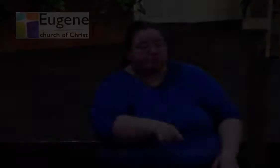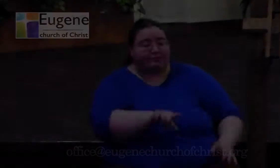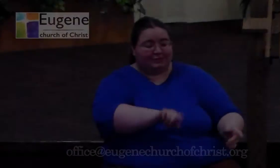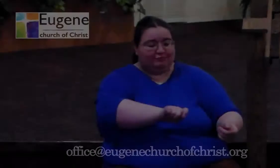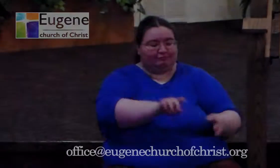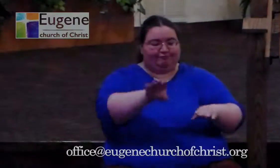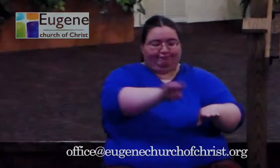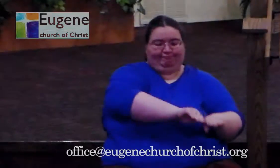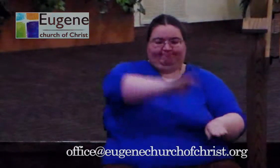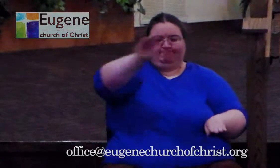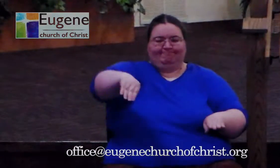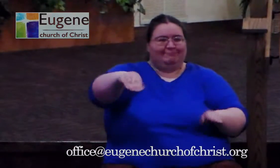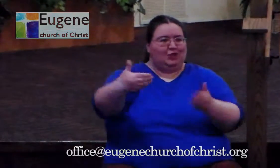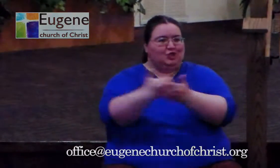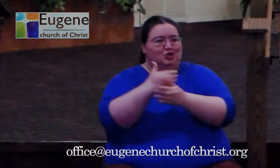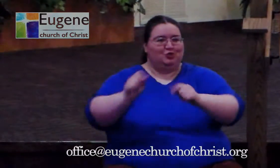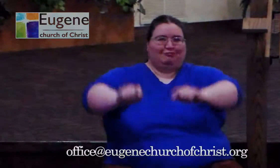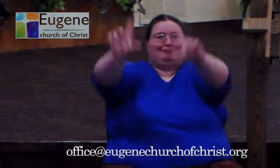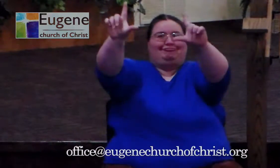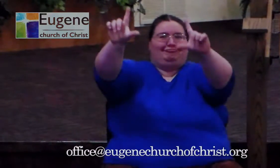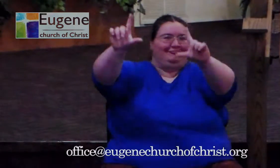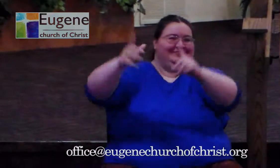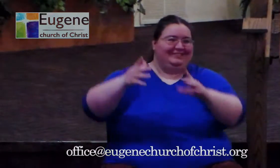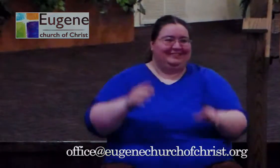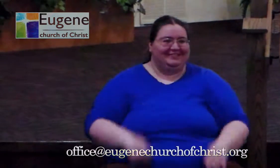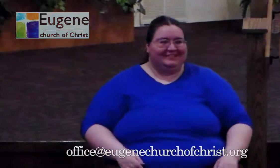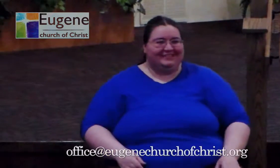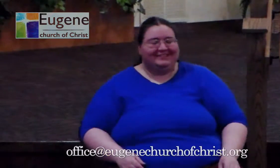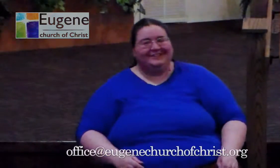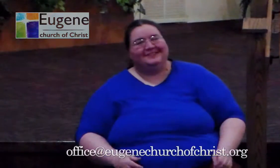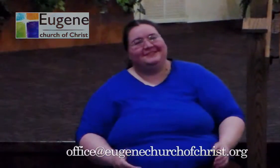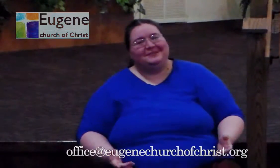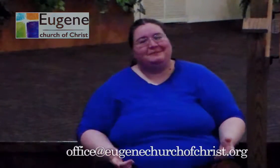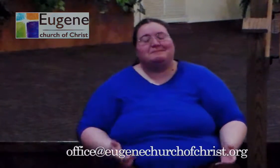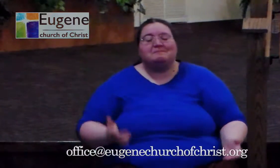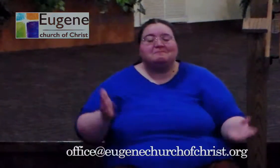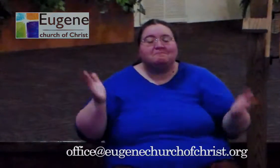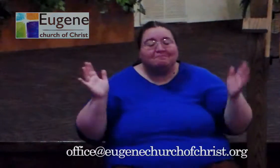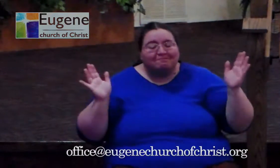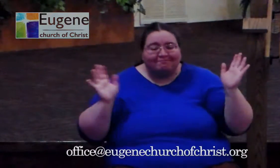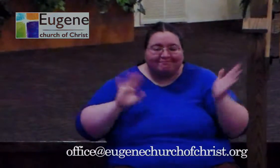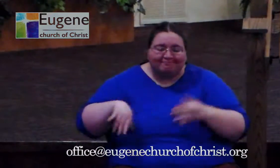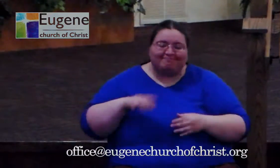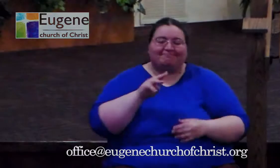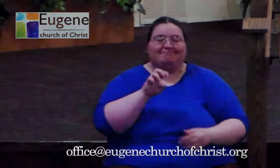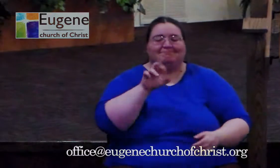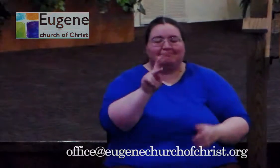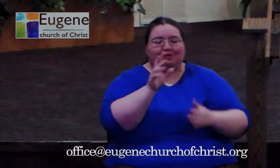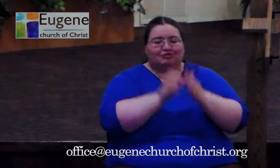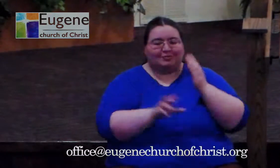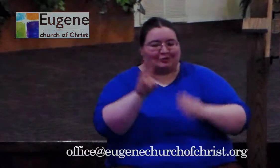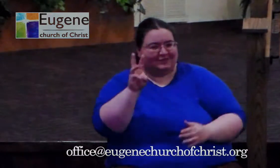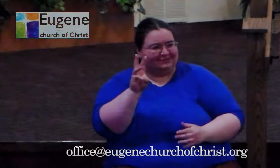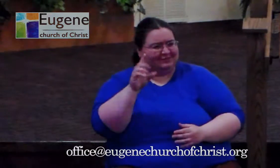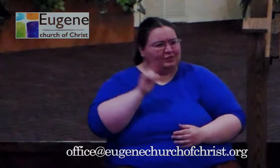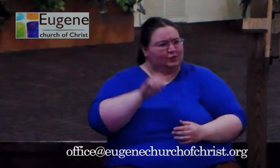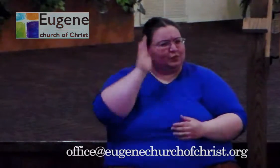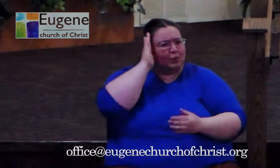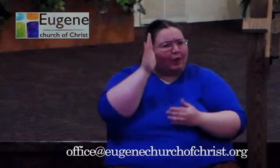Mark chapter 6. We're going to find something out about how Jesus thinks ministry and evangelism are supposed